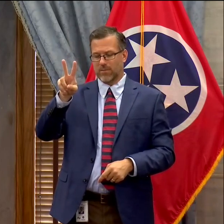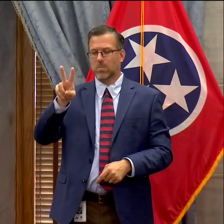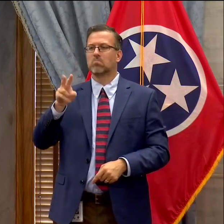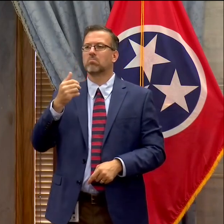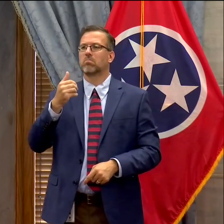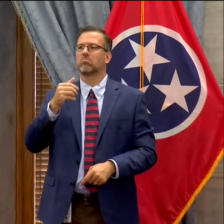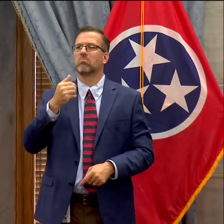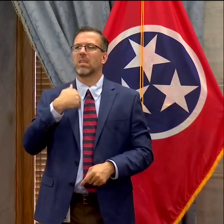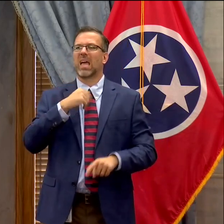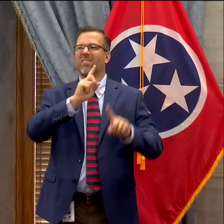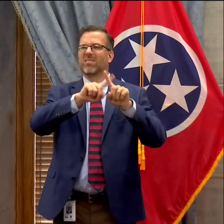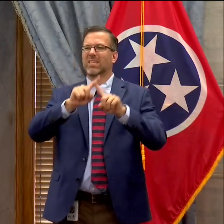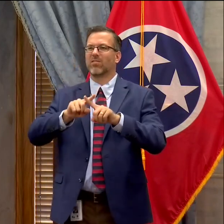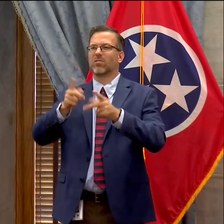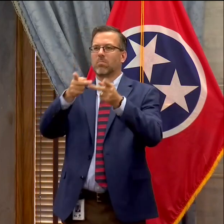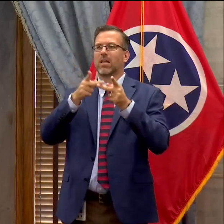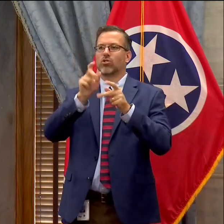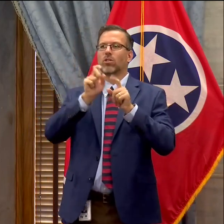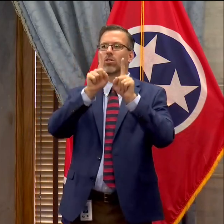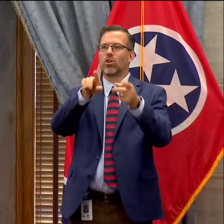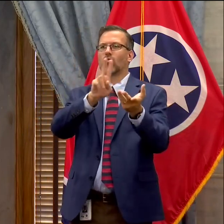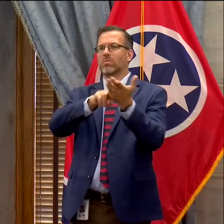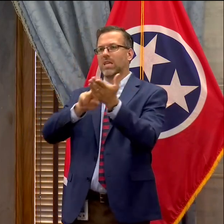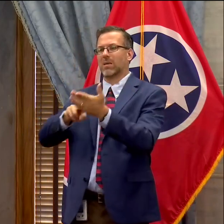locations where you can sign up. Thanks so much.